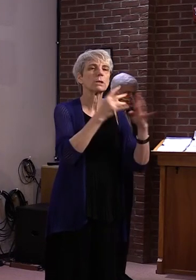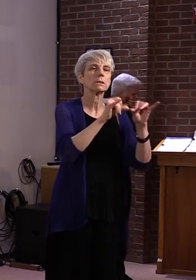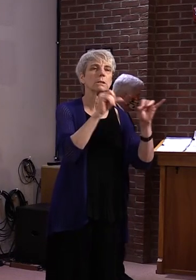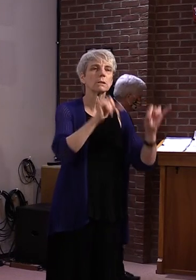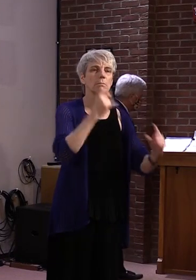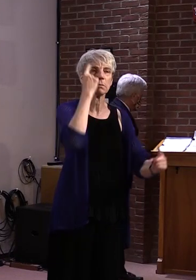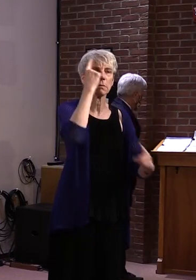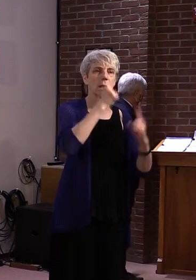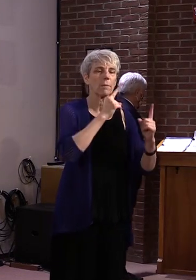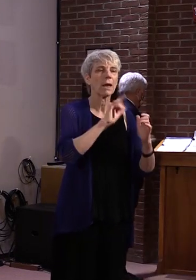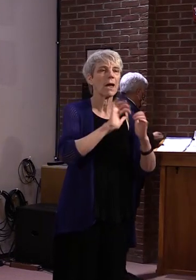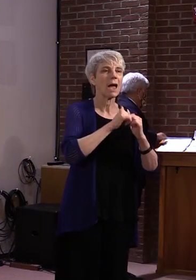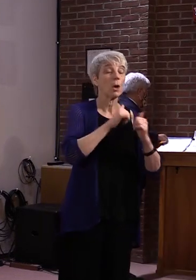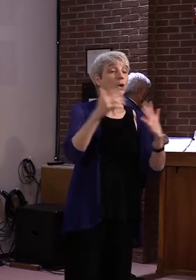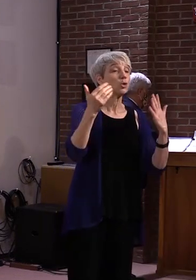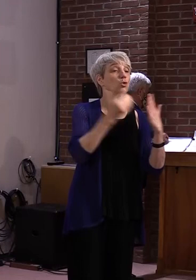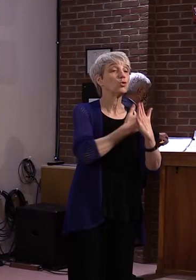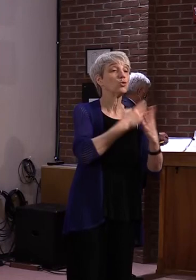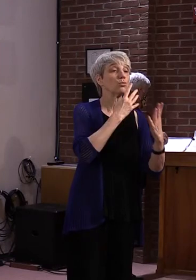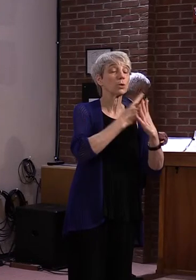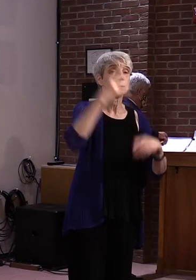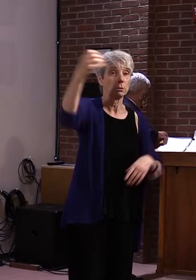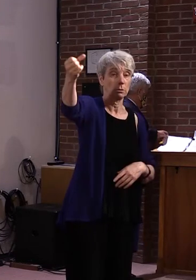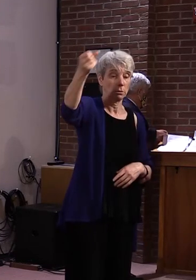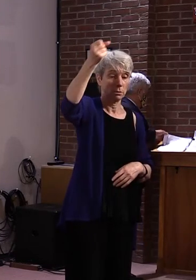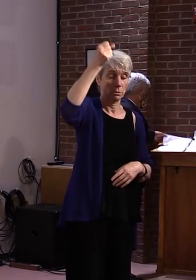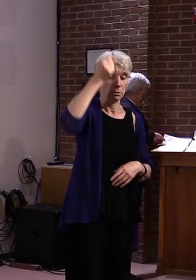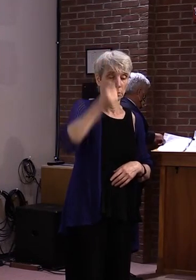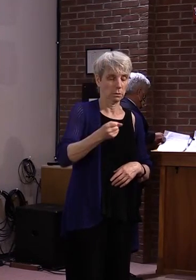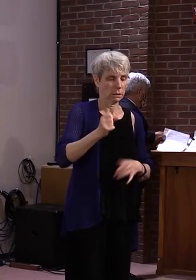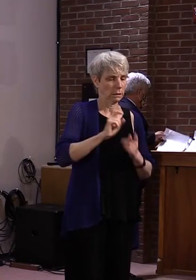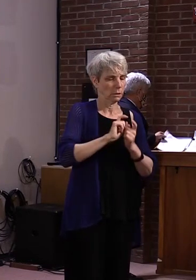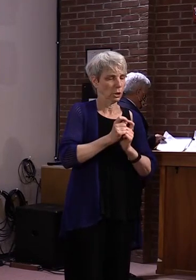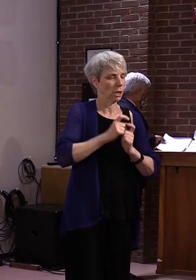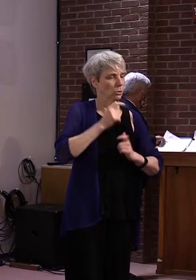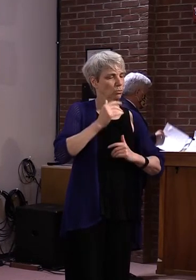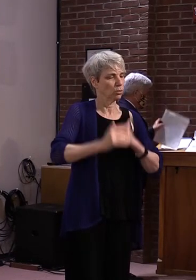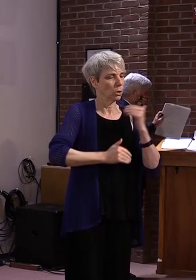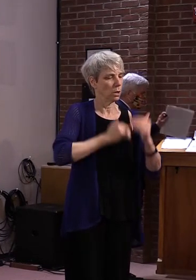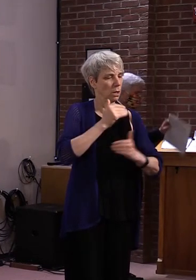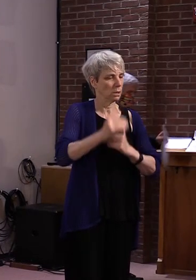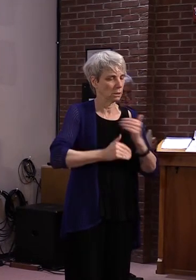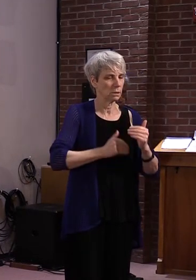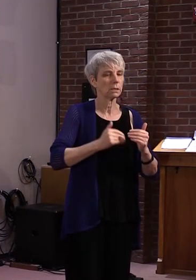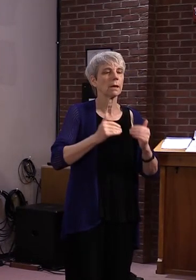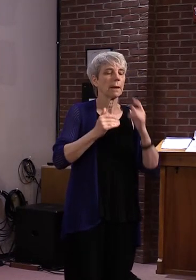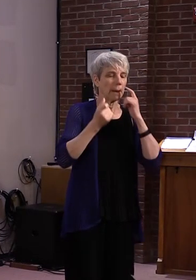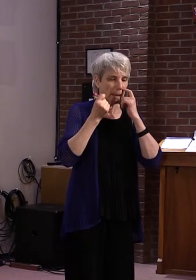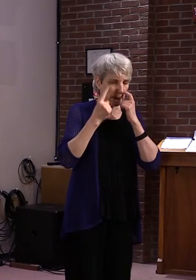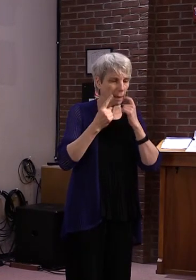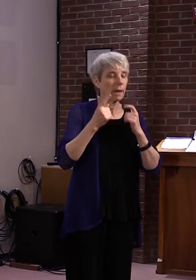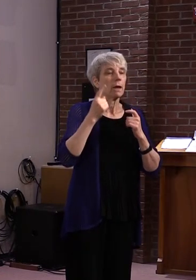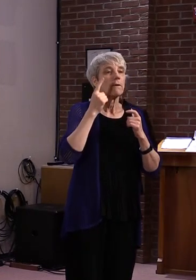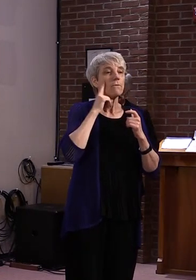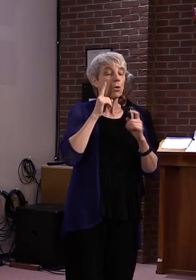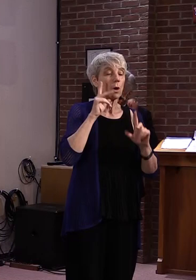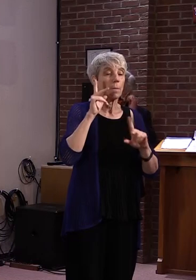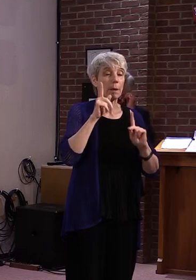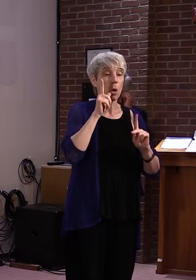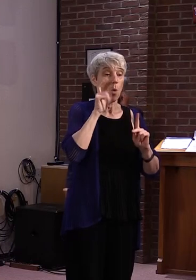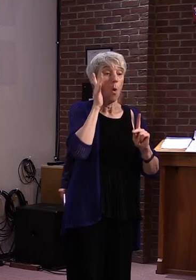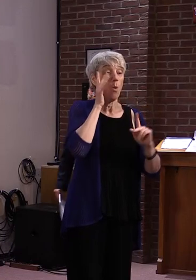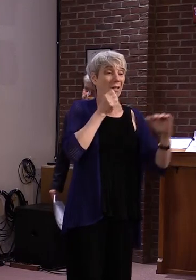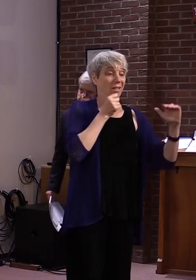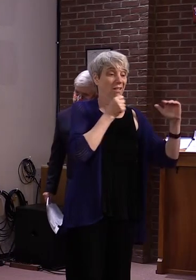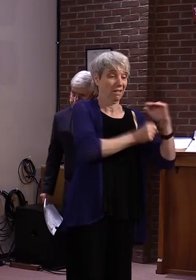for intake of new prisoners by possibly consolidating the quarantine activity to two facilities in the state. I'm wondering if that